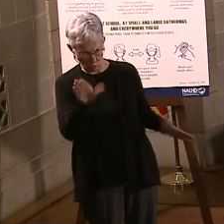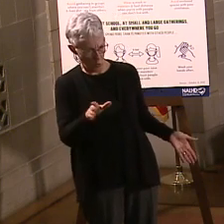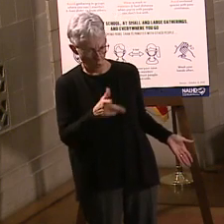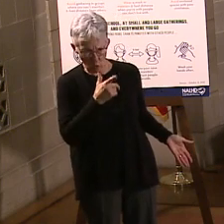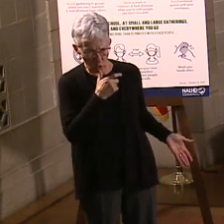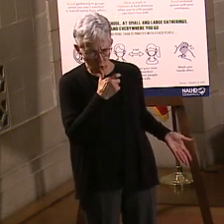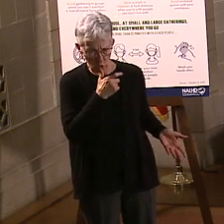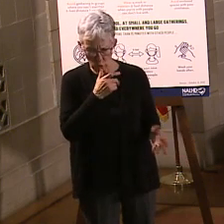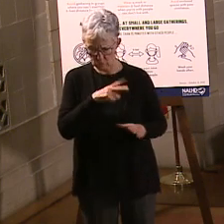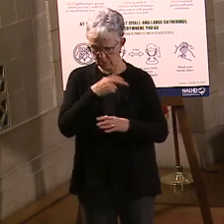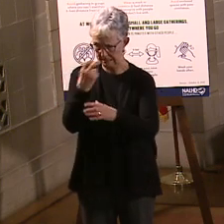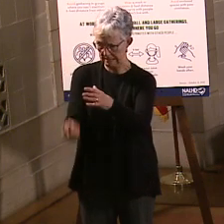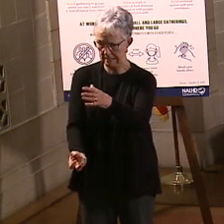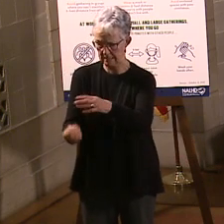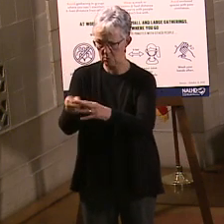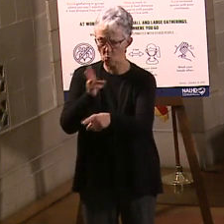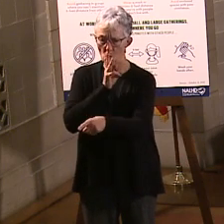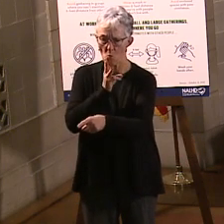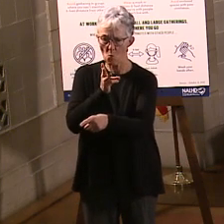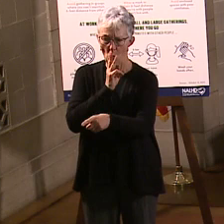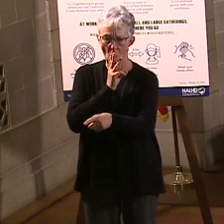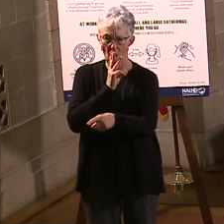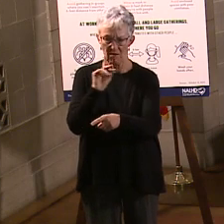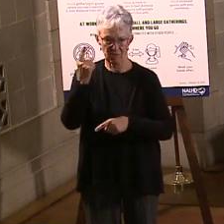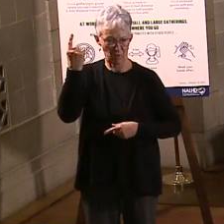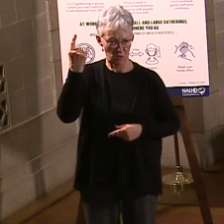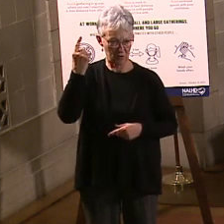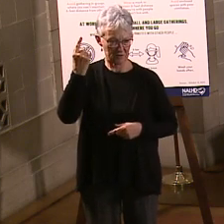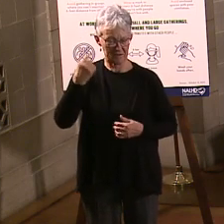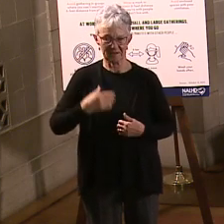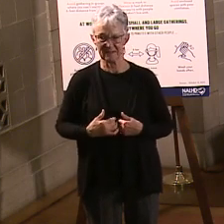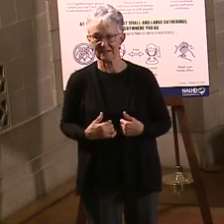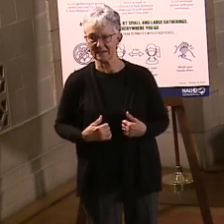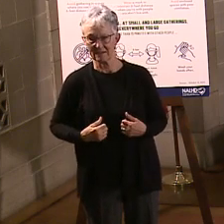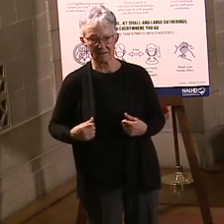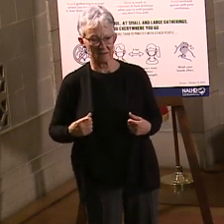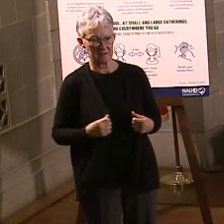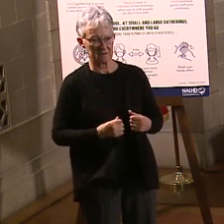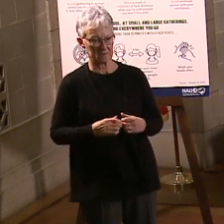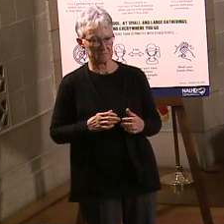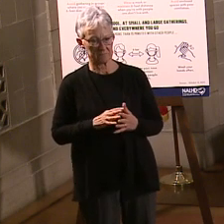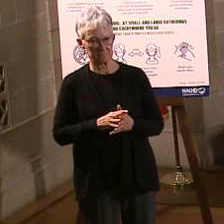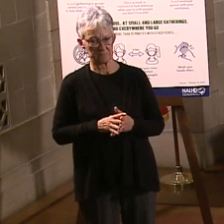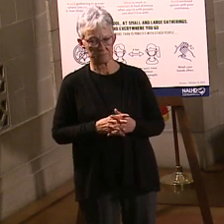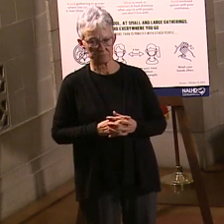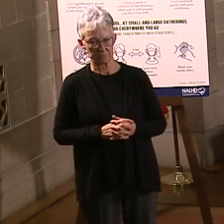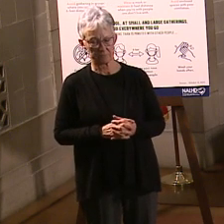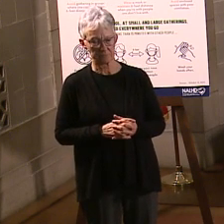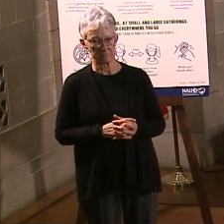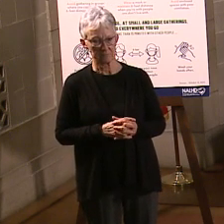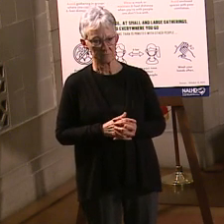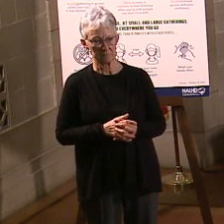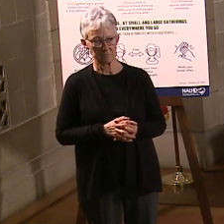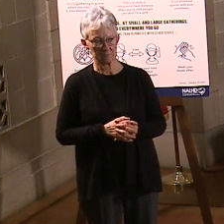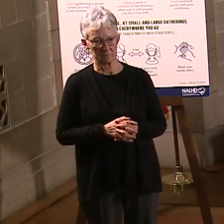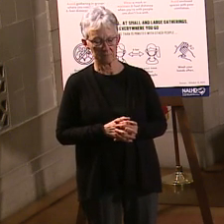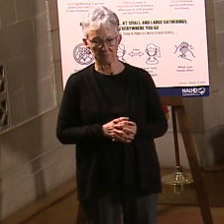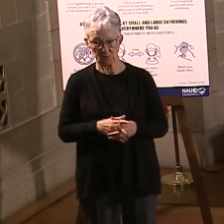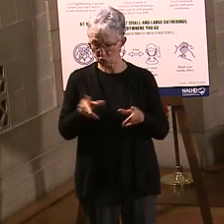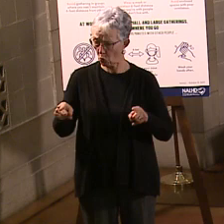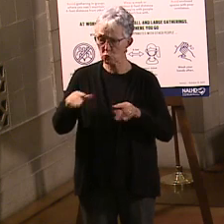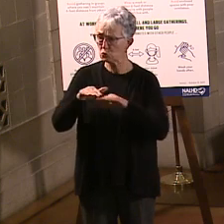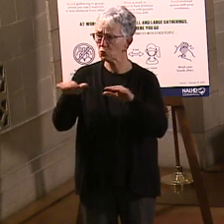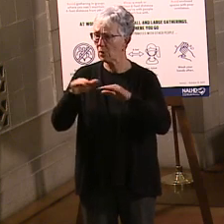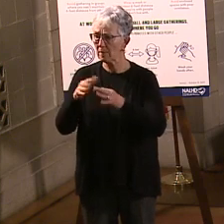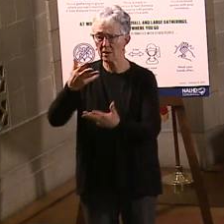the diving board. They're having fun. And wouldn't that be nice right now? I it's pretty cold out. But so you're in there.